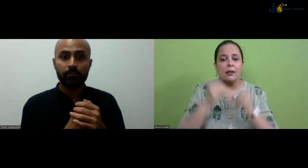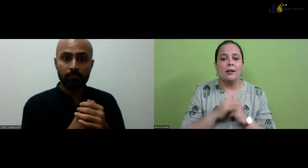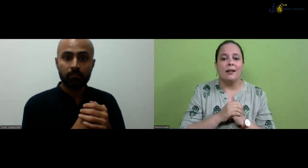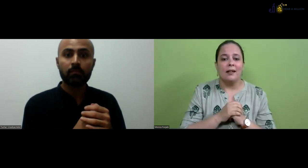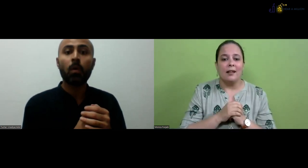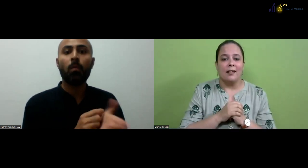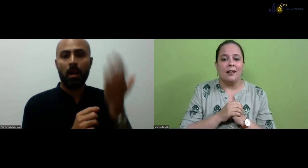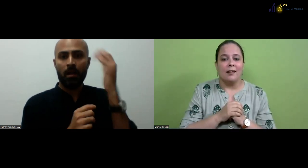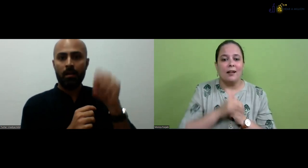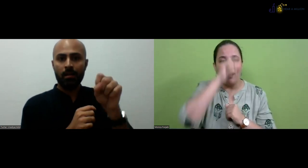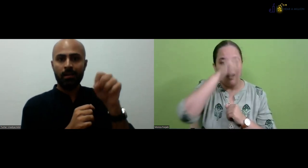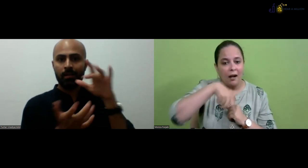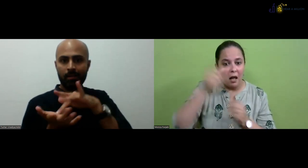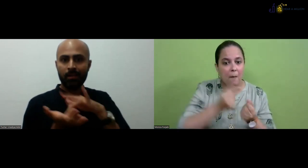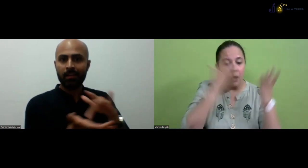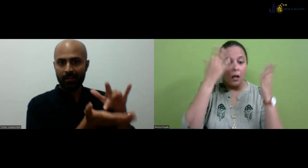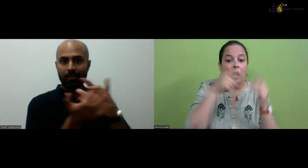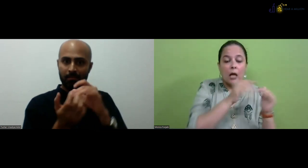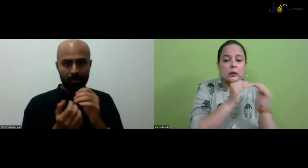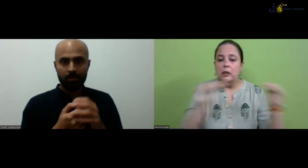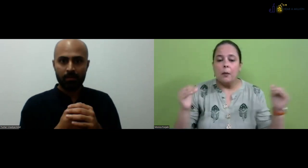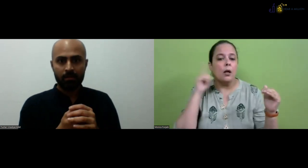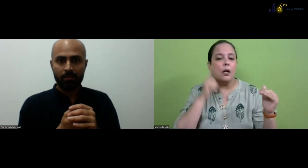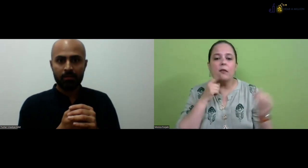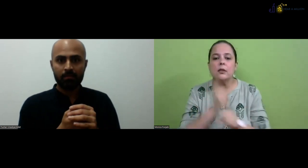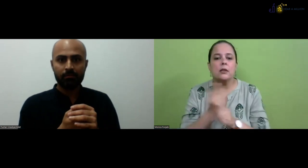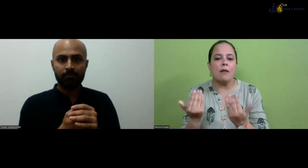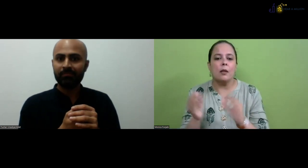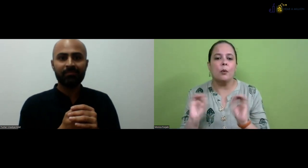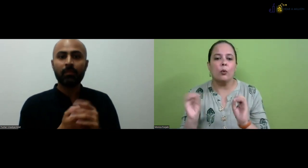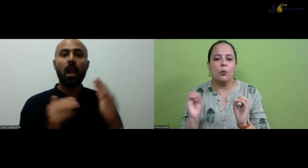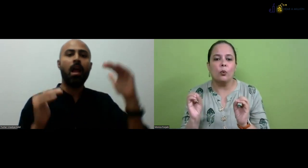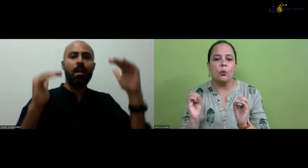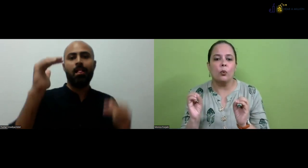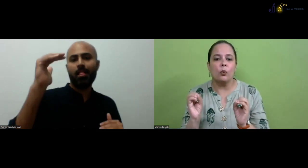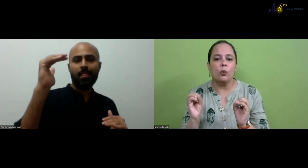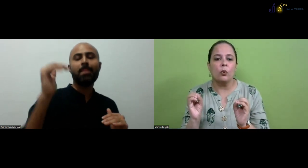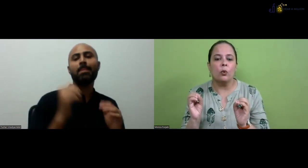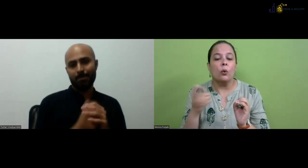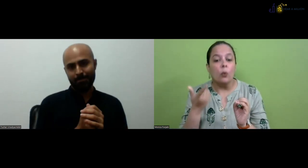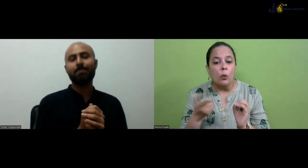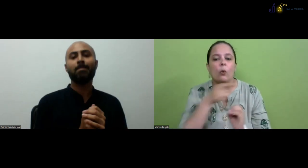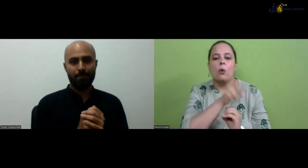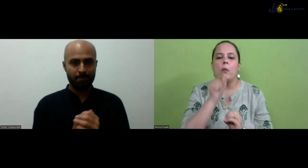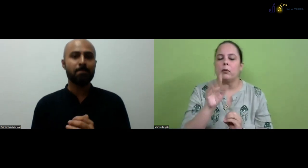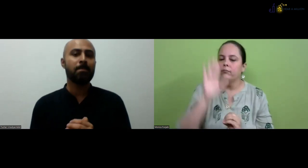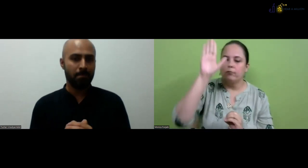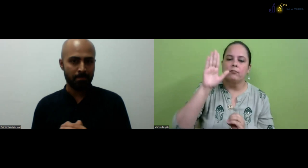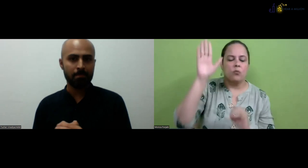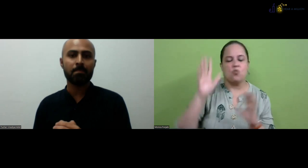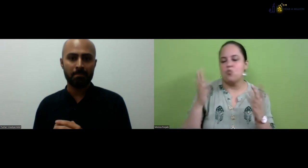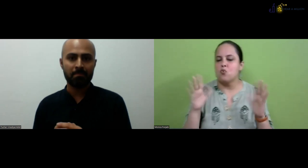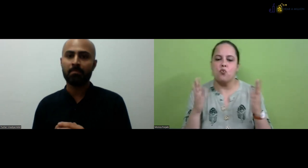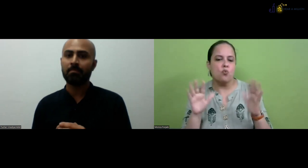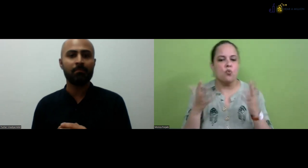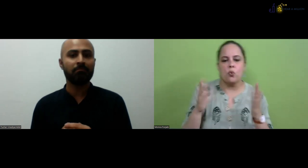a lot of institutions who are teaching this course. In India, we have a lot of courses, but we don't